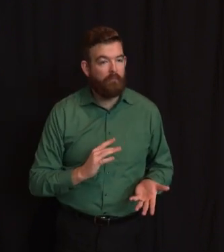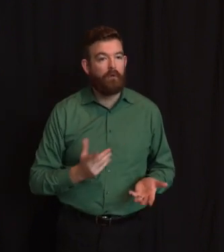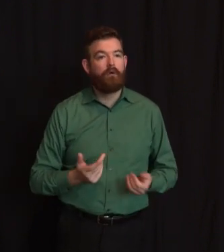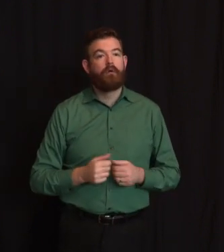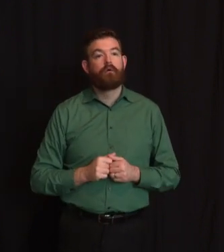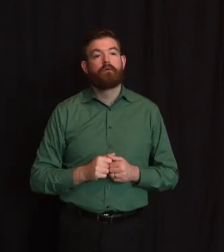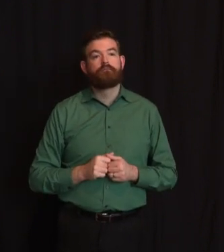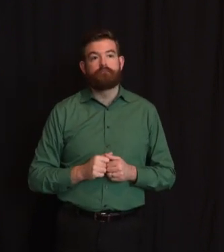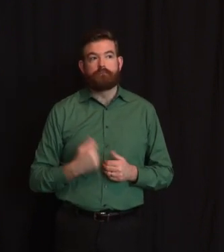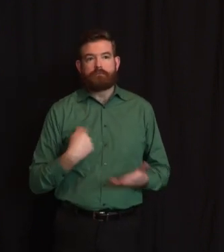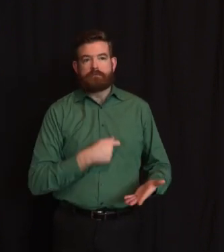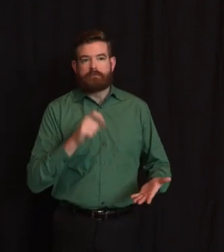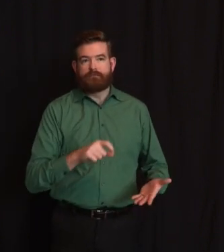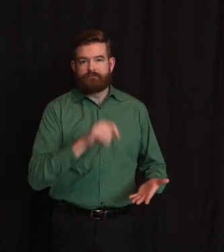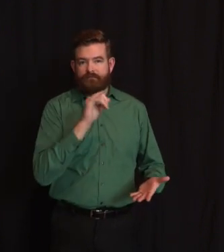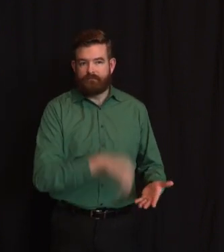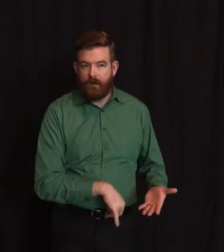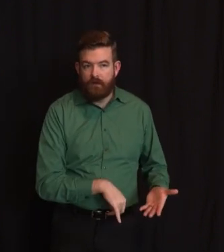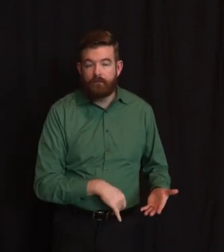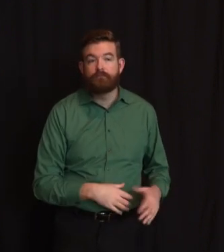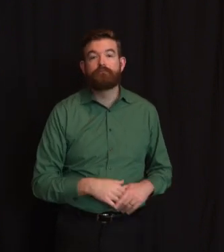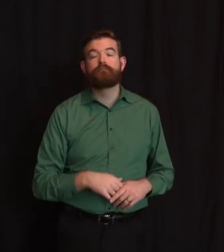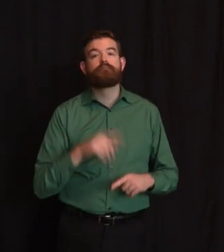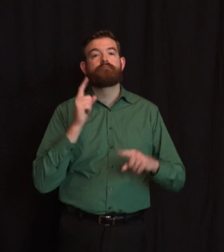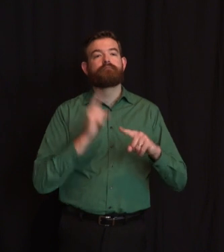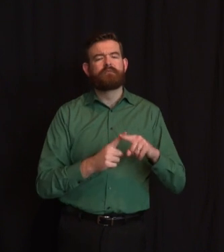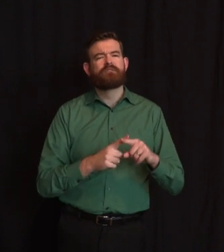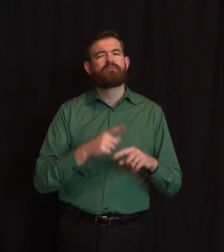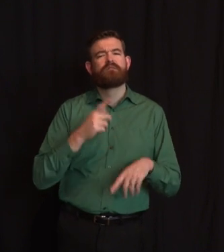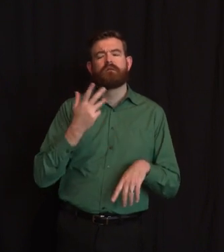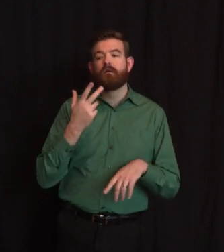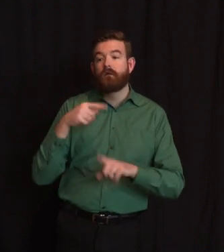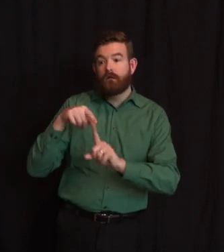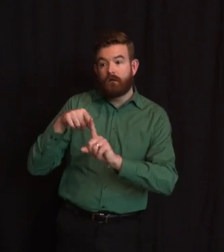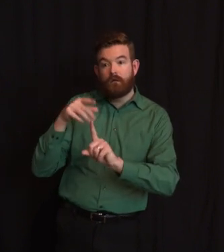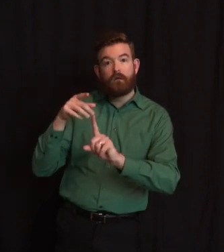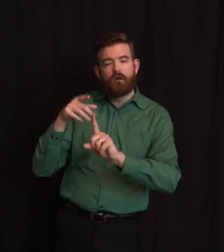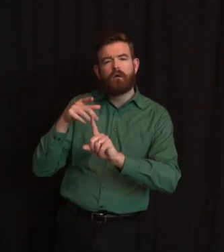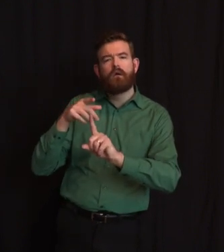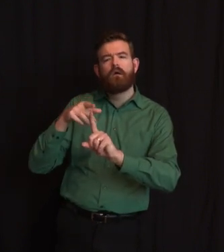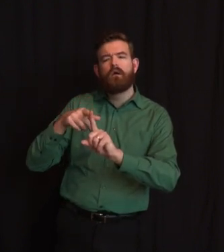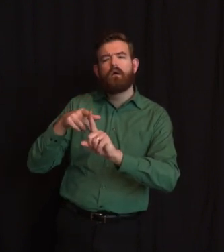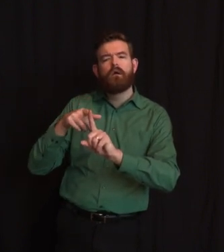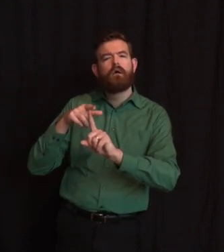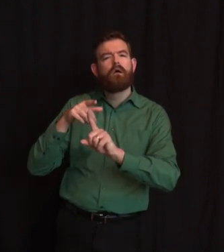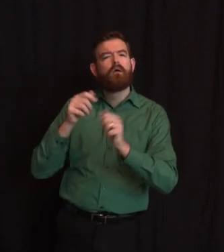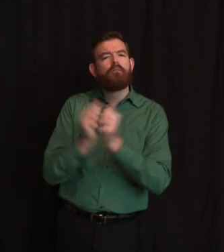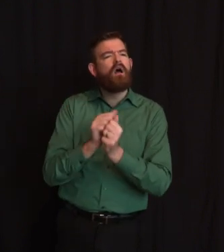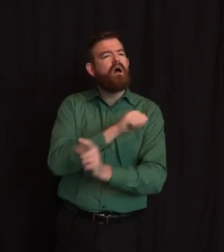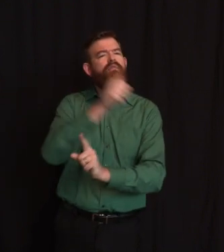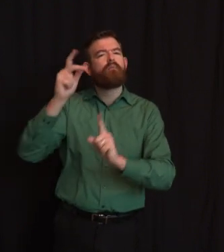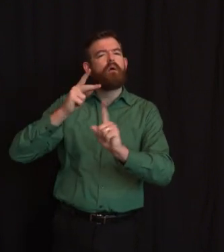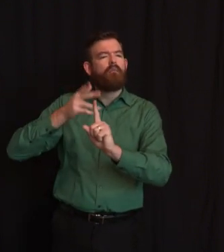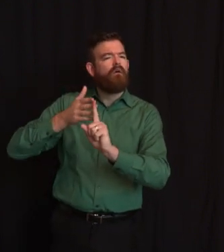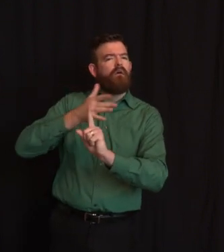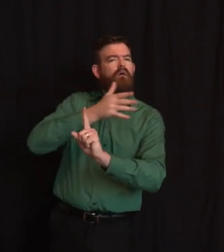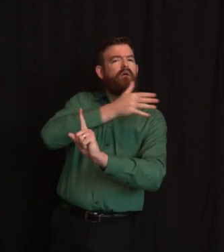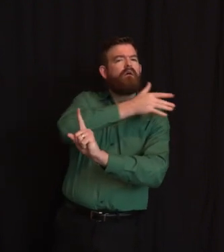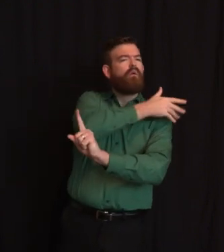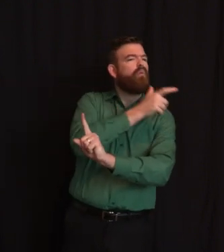of trying to figure out what that might look like. And then once we can track down, okay, this person has tested positive and